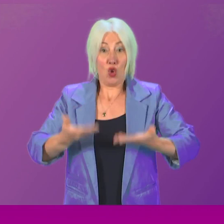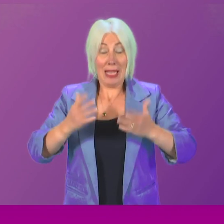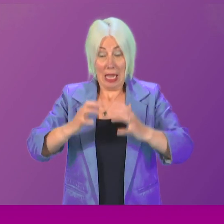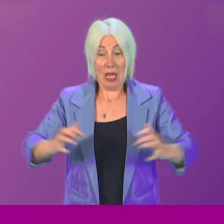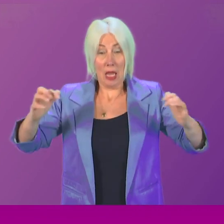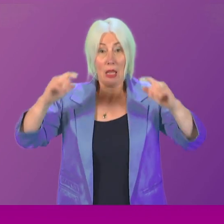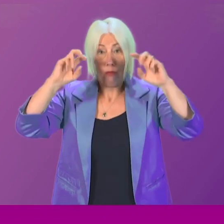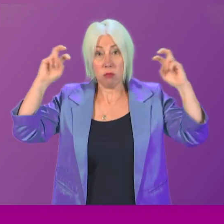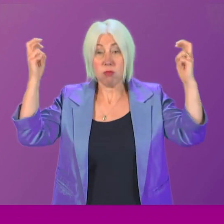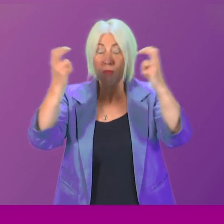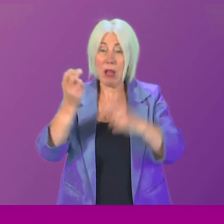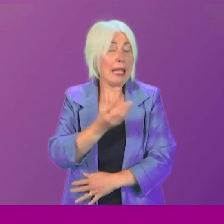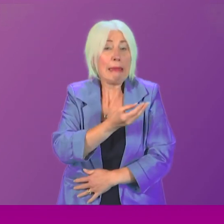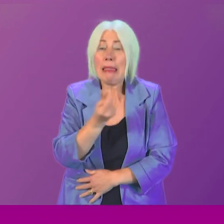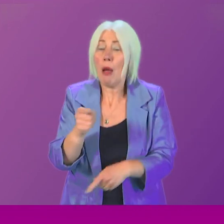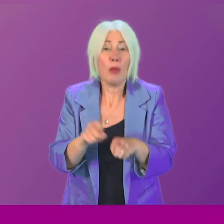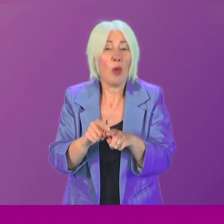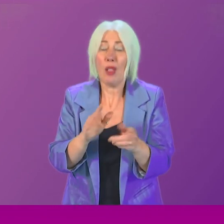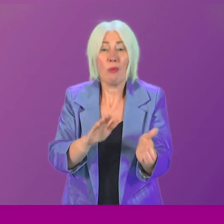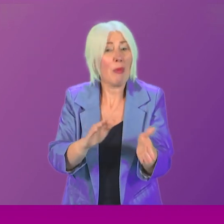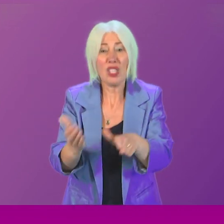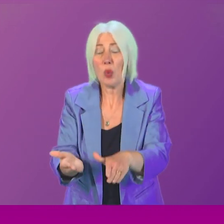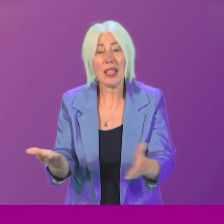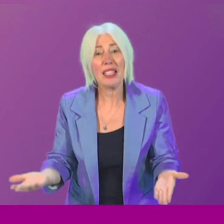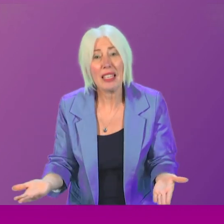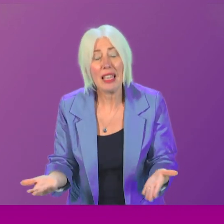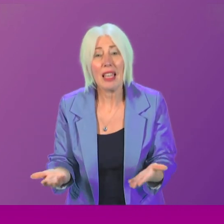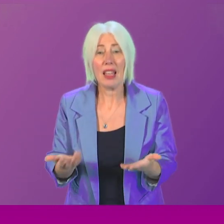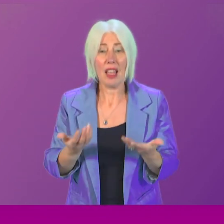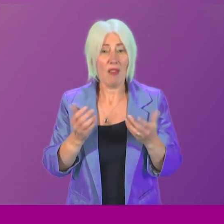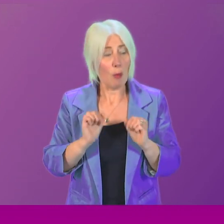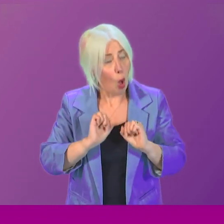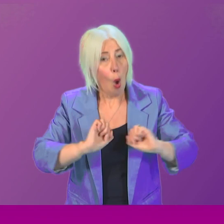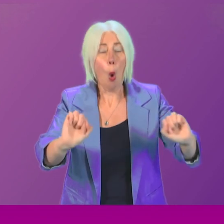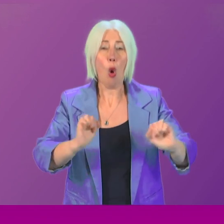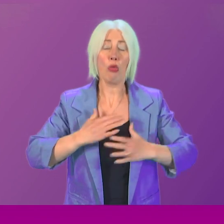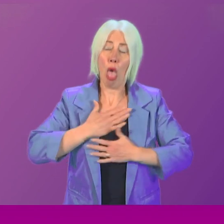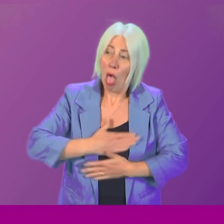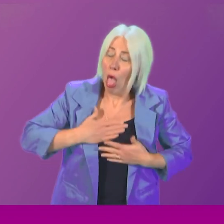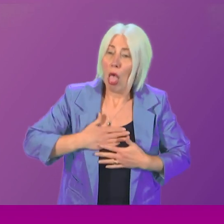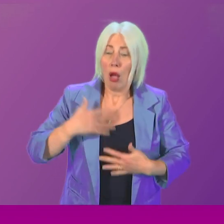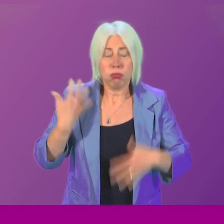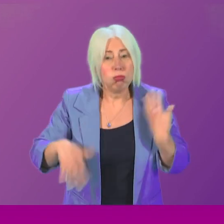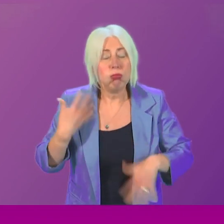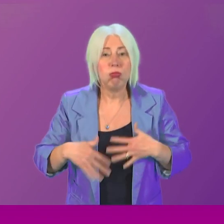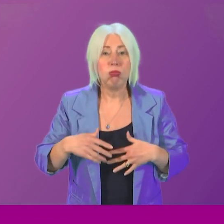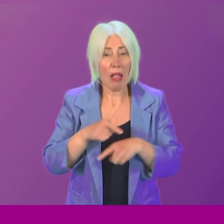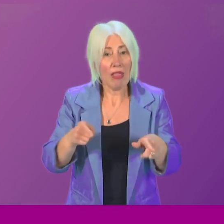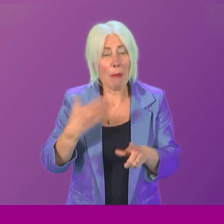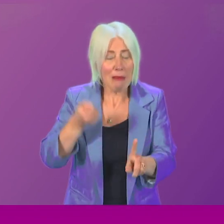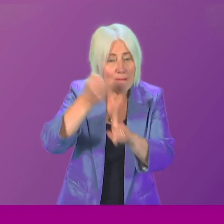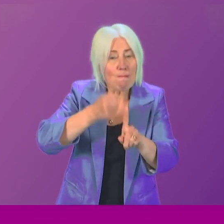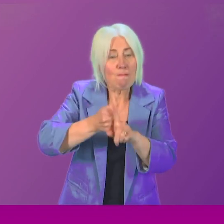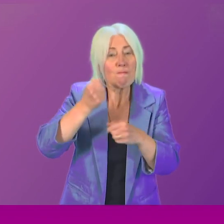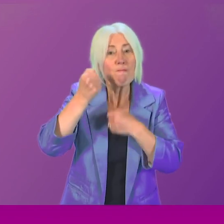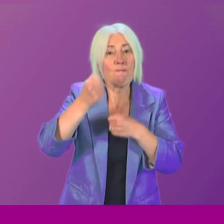others, some of whom will no longer be with us who, out of their own trauma and suffering, have campaigned for justice and to